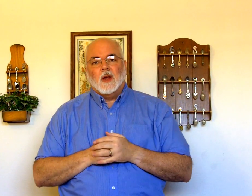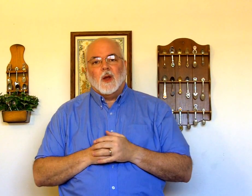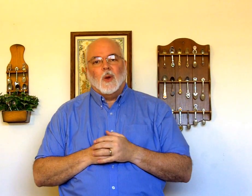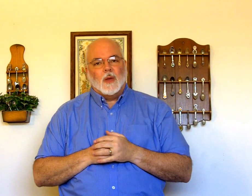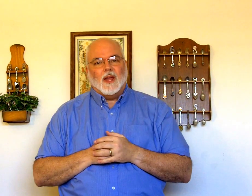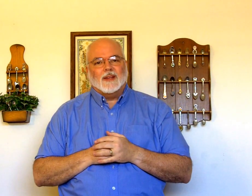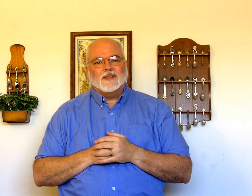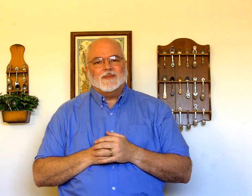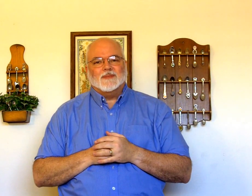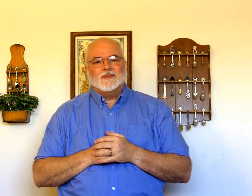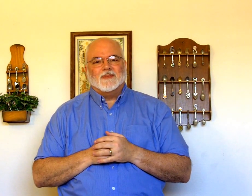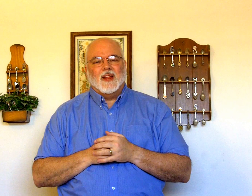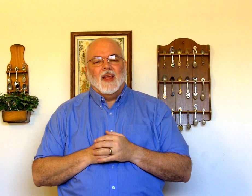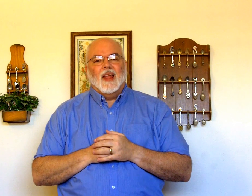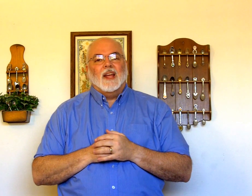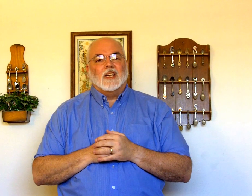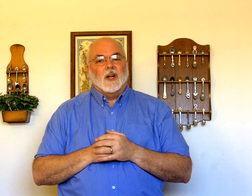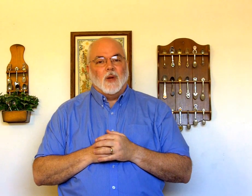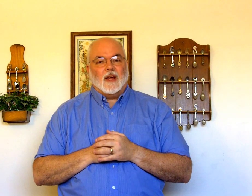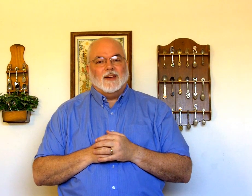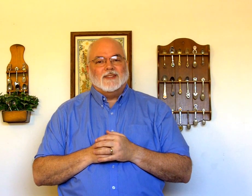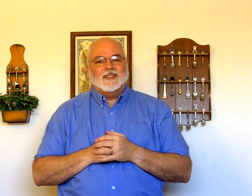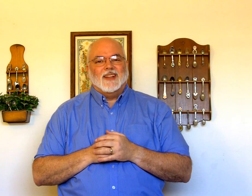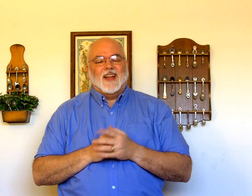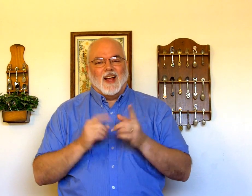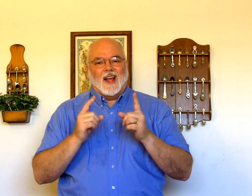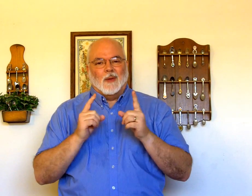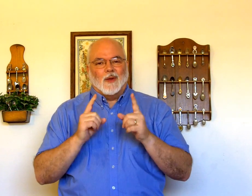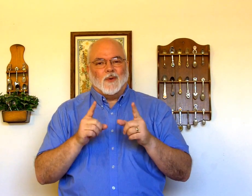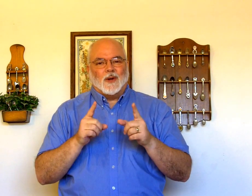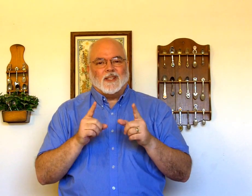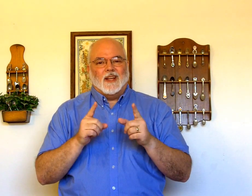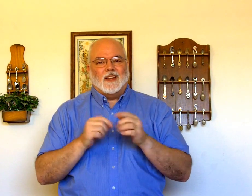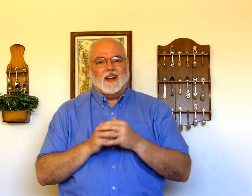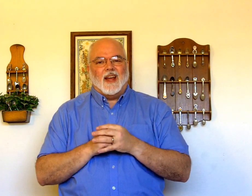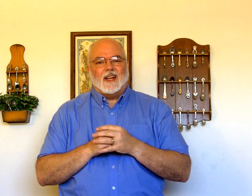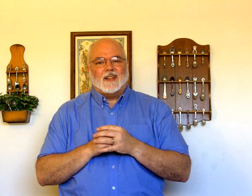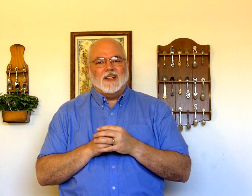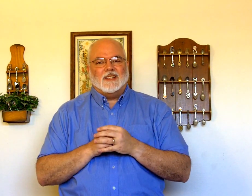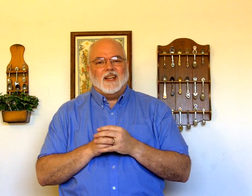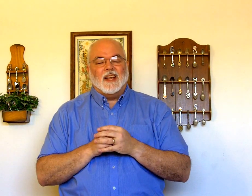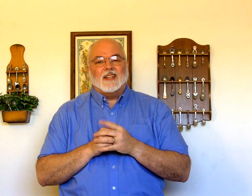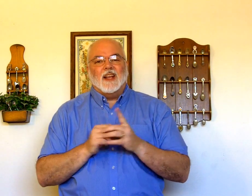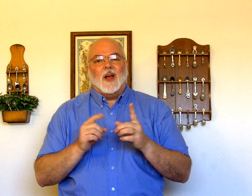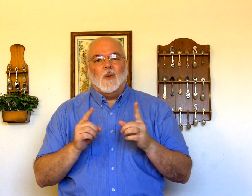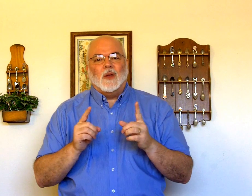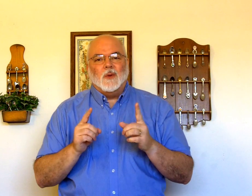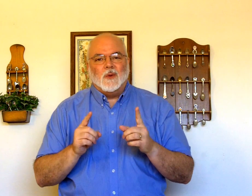Okay, it's a little quick. I'm looking forward to seeing you there at LTC and seeing how well you do